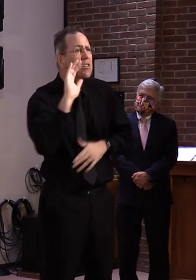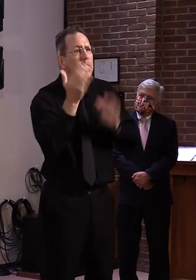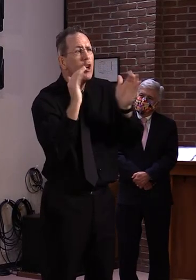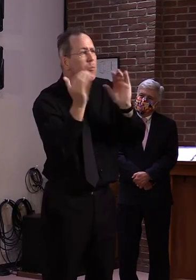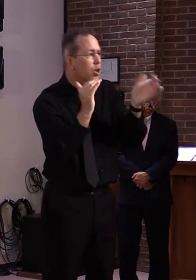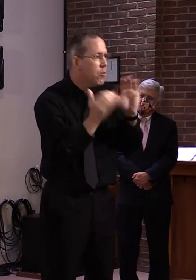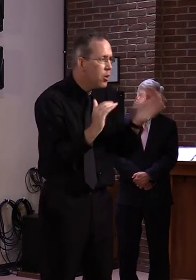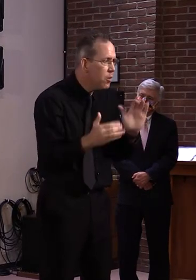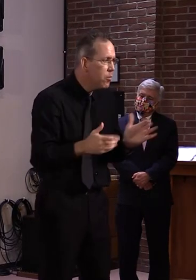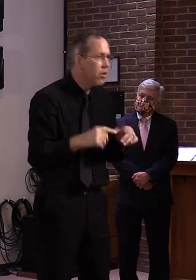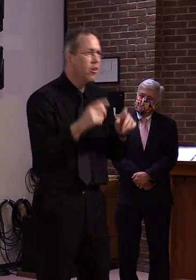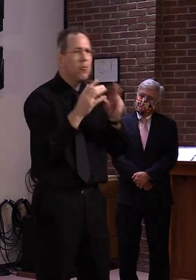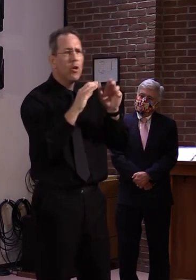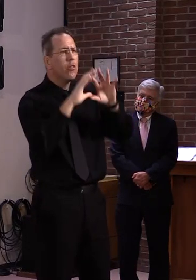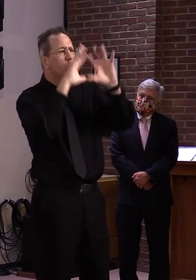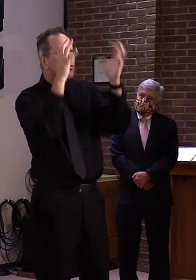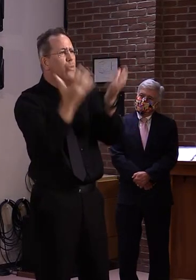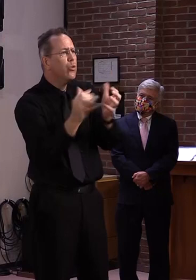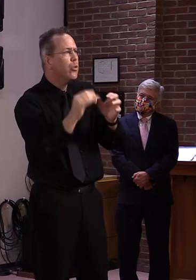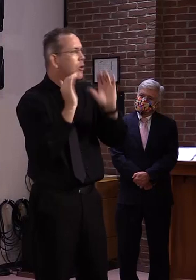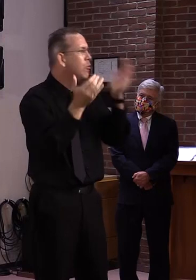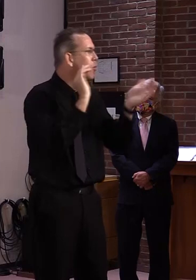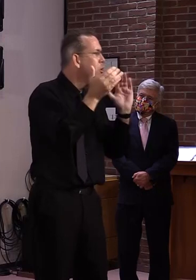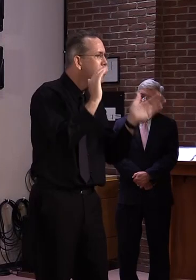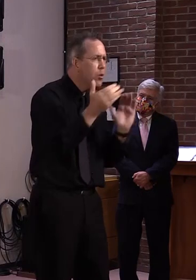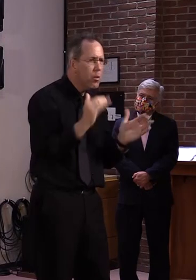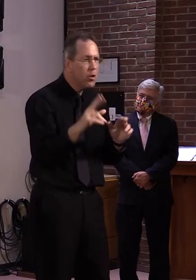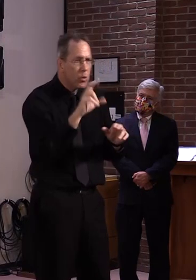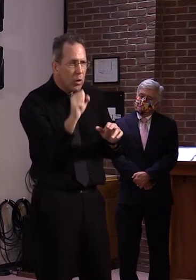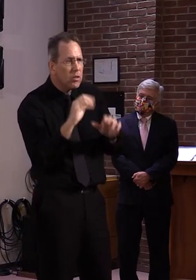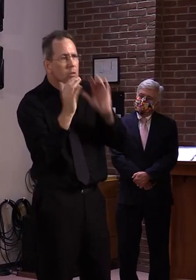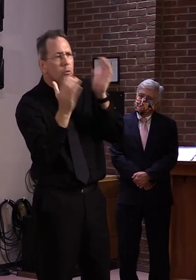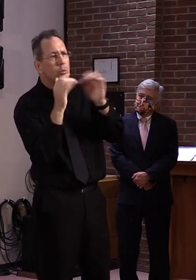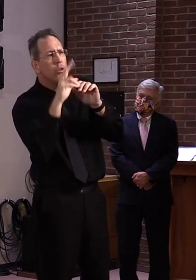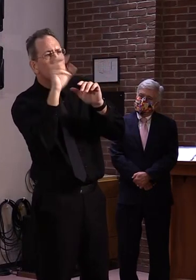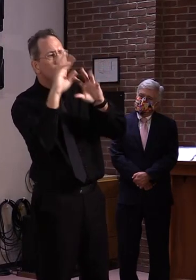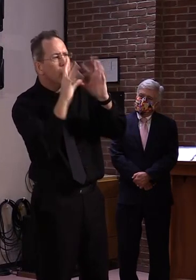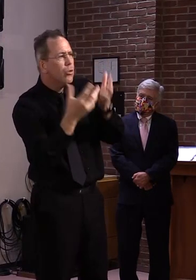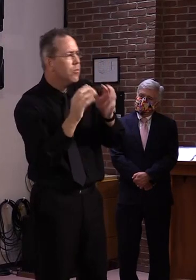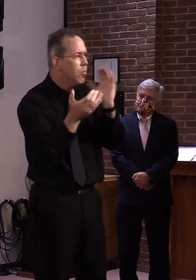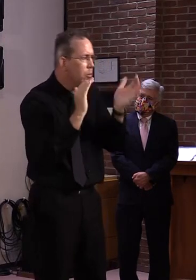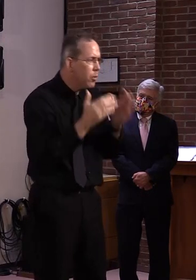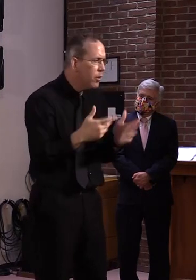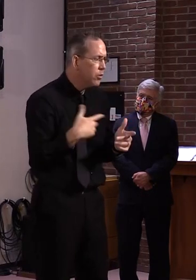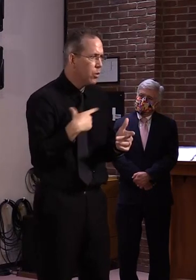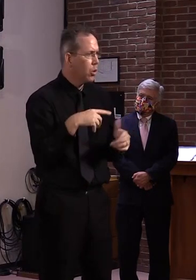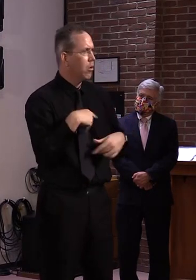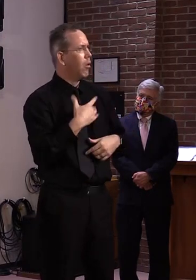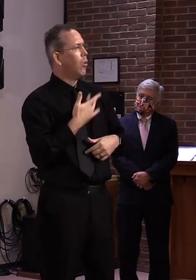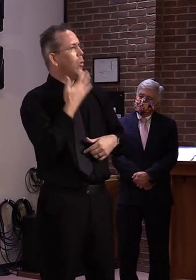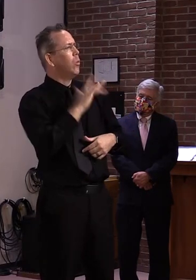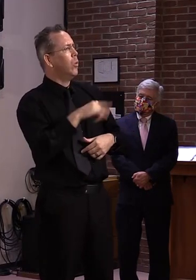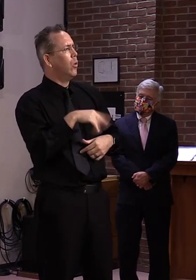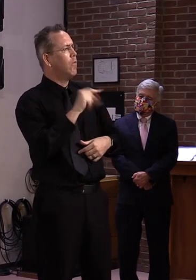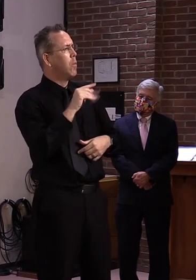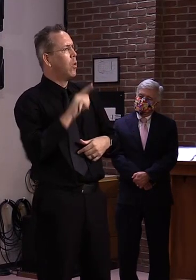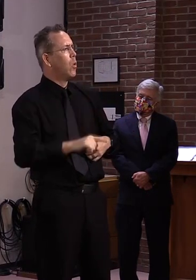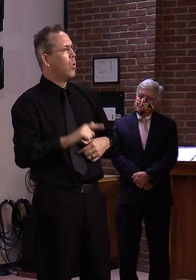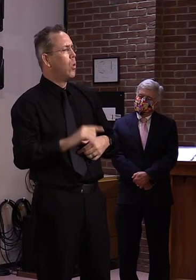And then trying to to make sure that we're we're still, you know, adhering to our good